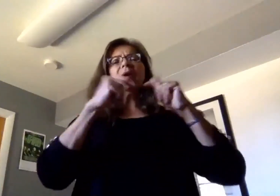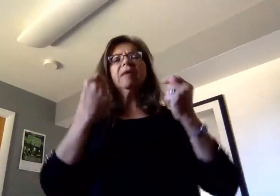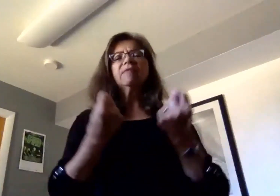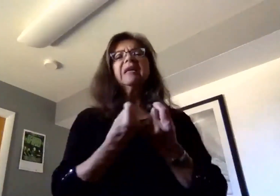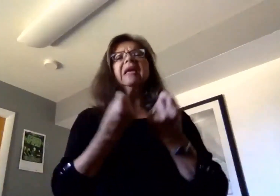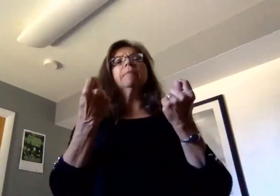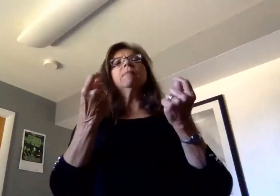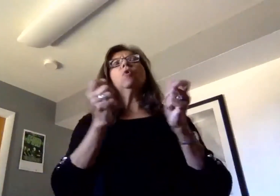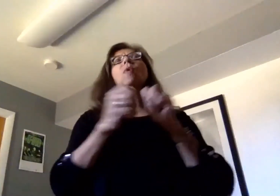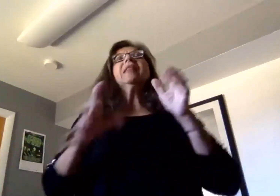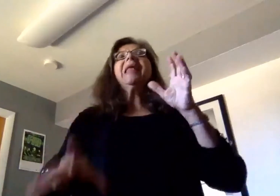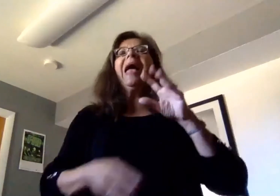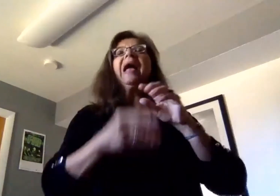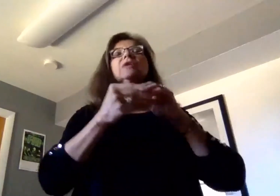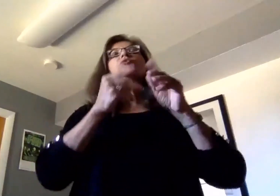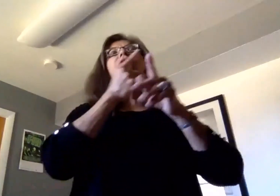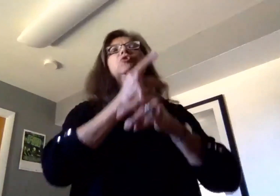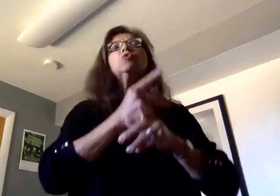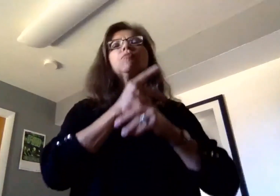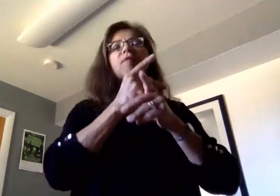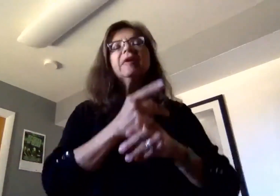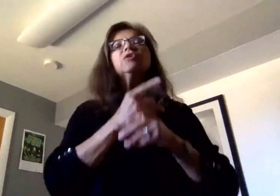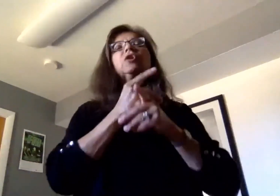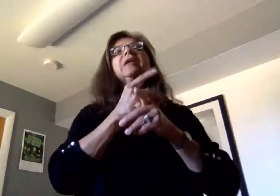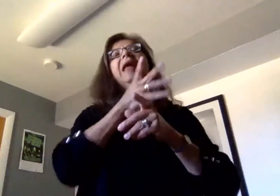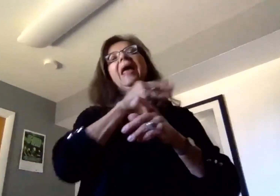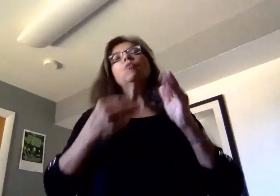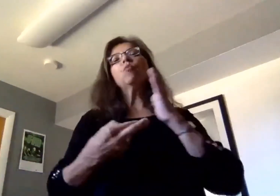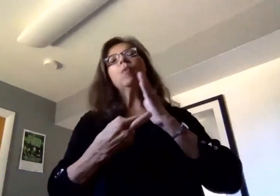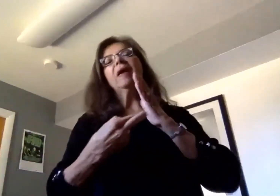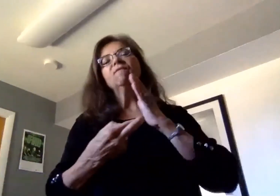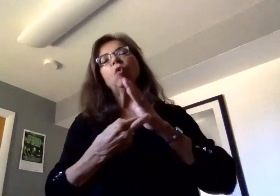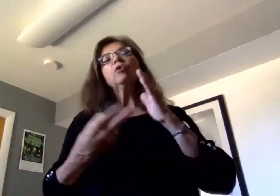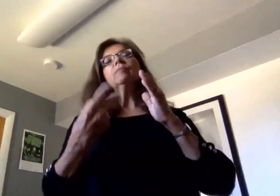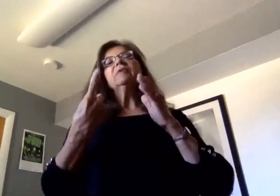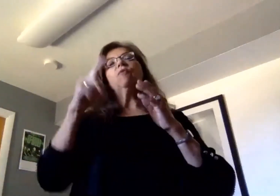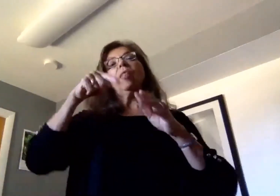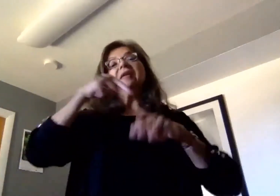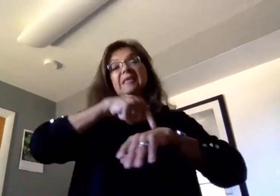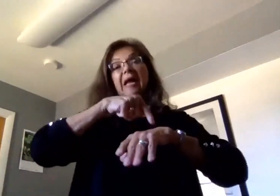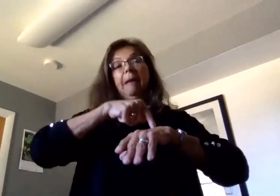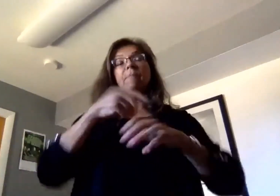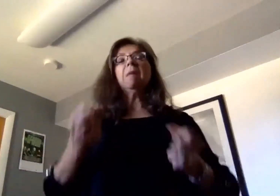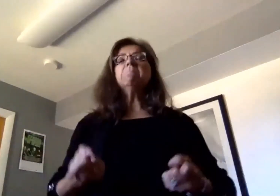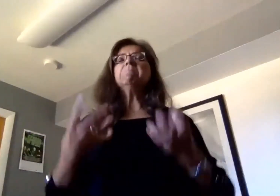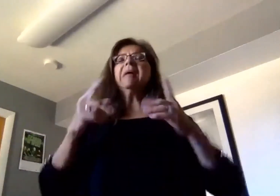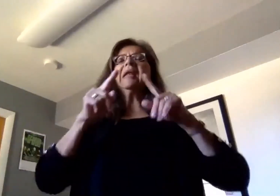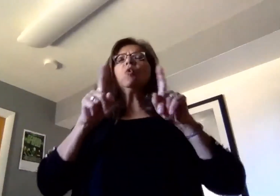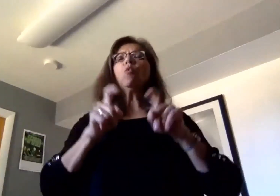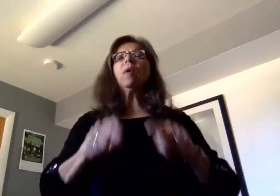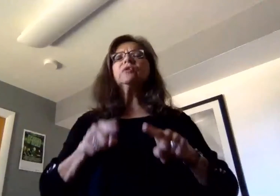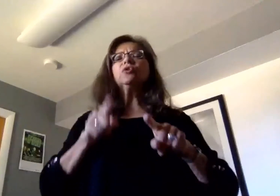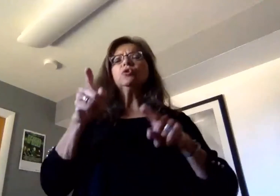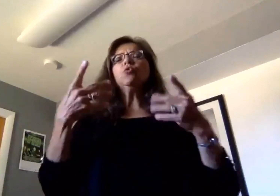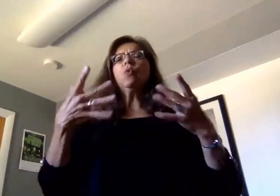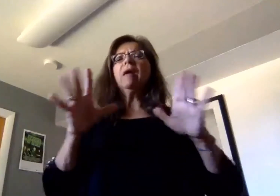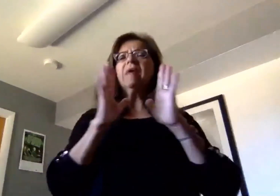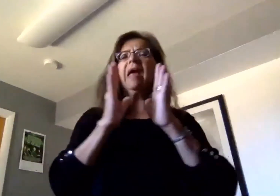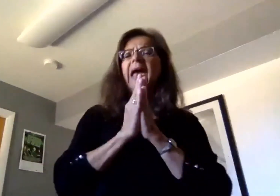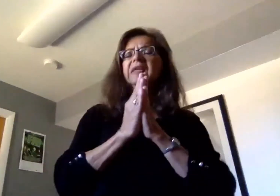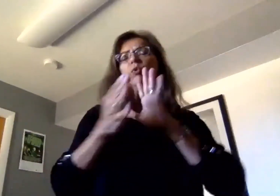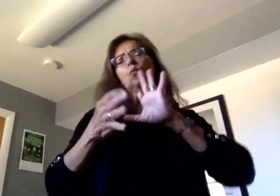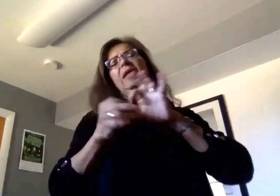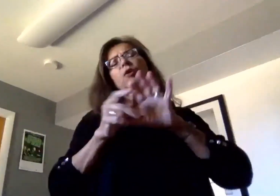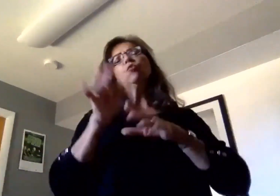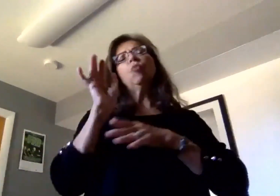supervision requirements and reinforcements efforts needed for this time. Many of the questions that you have posed are related to these efforts